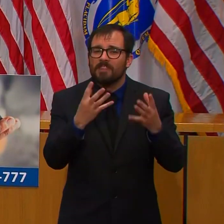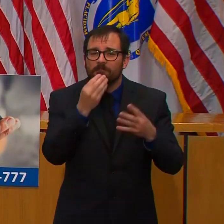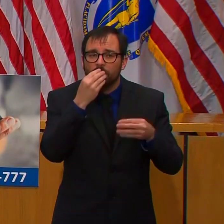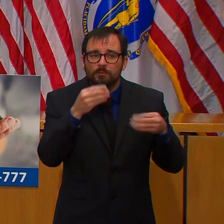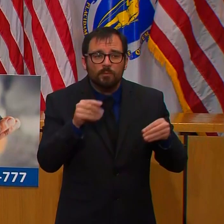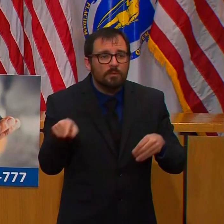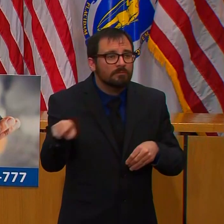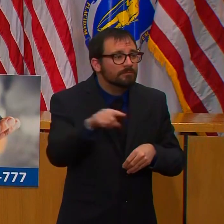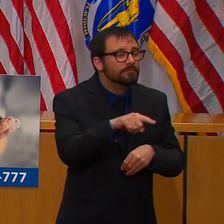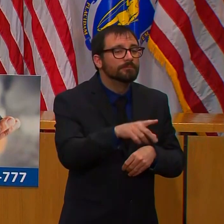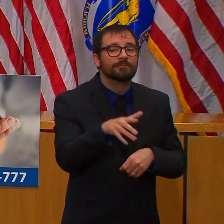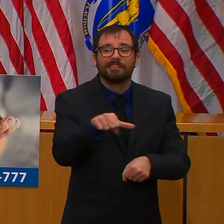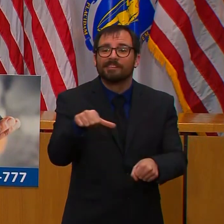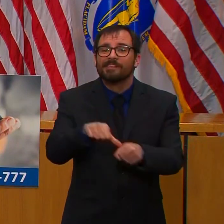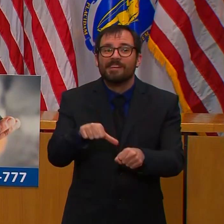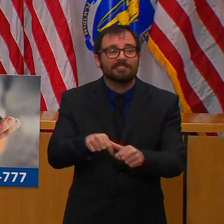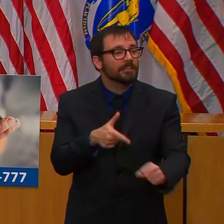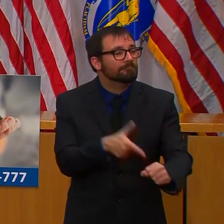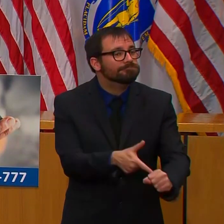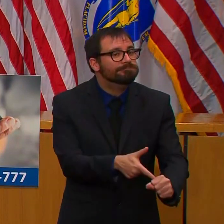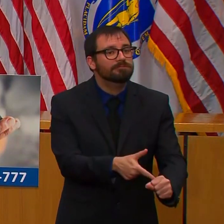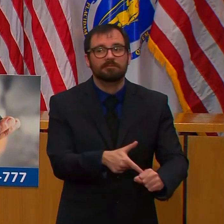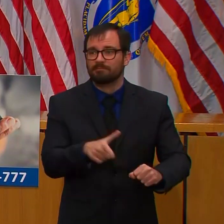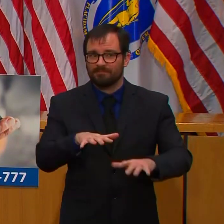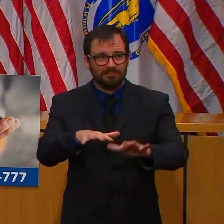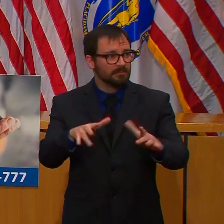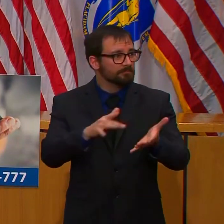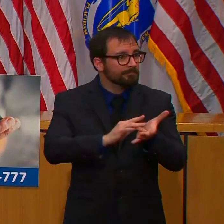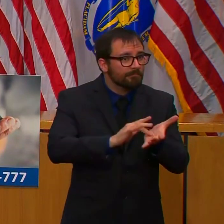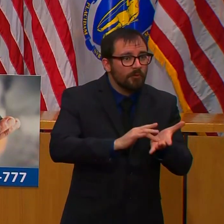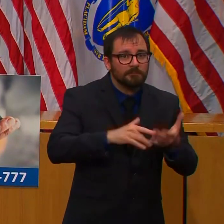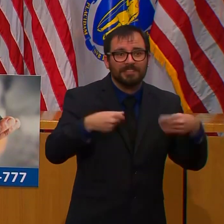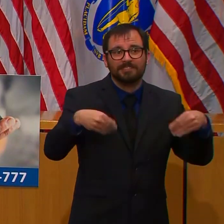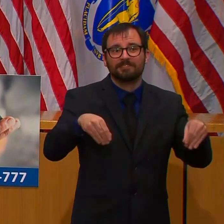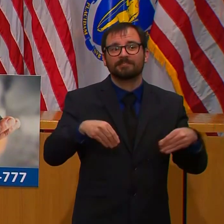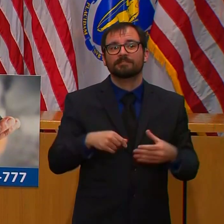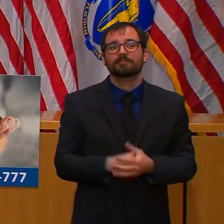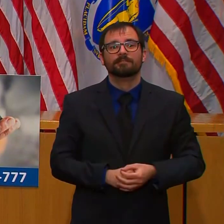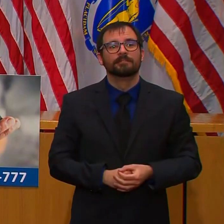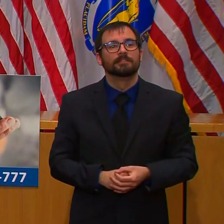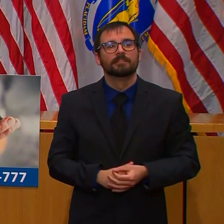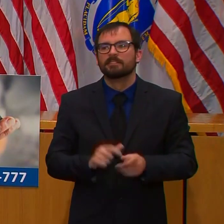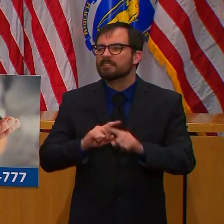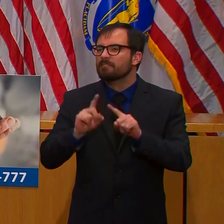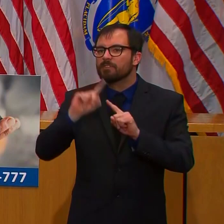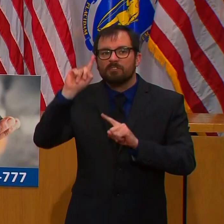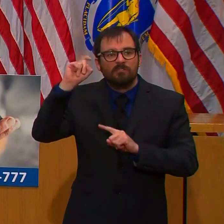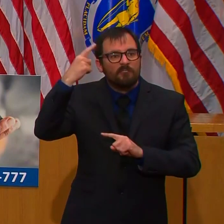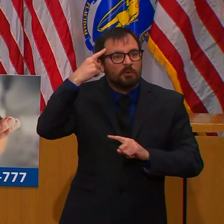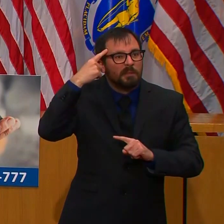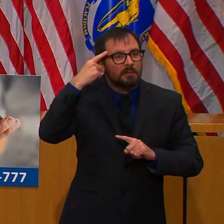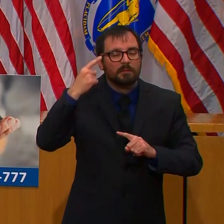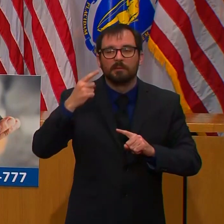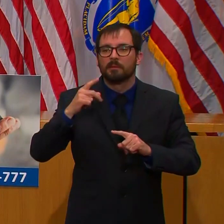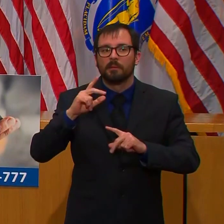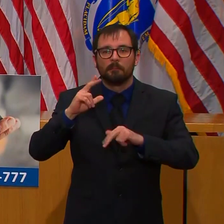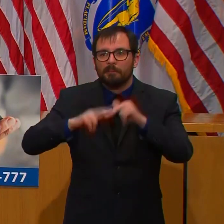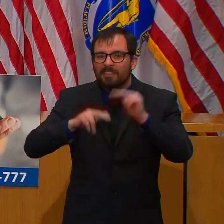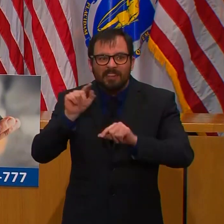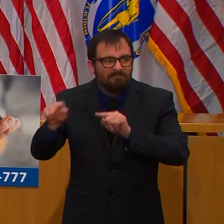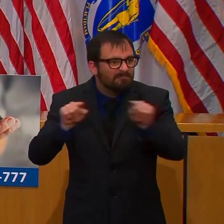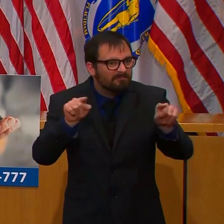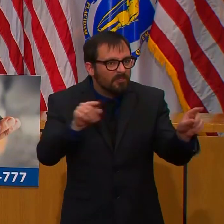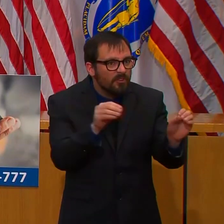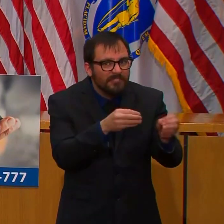wholesalers, local, state, and federal government employees, and the many others who have continued to go to work and provide